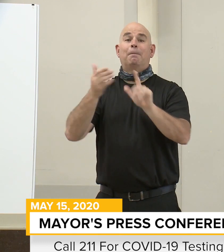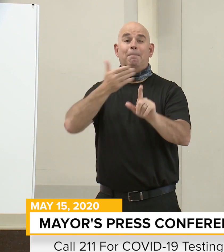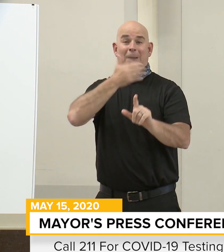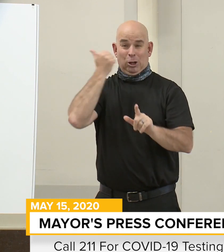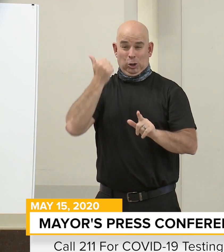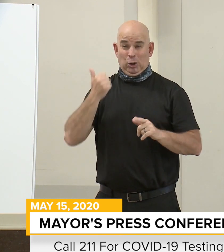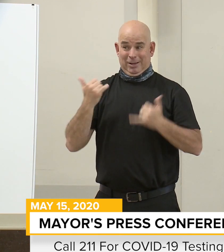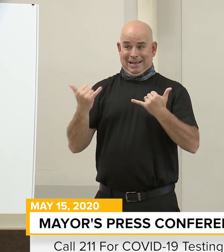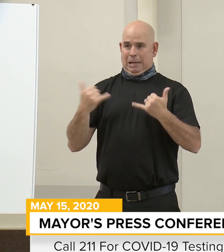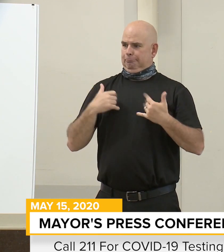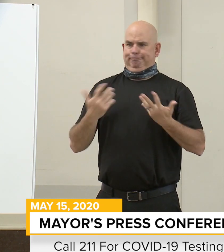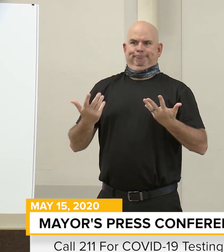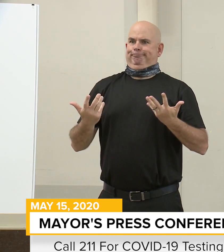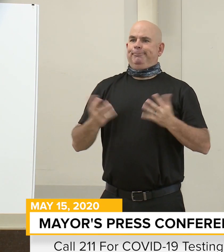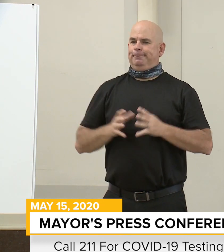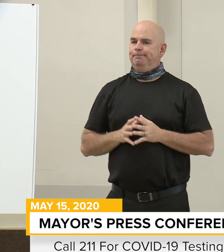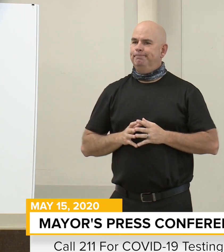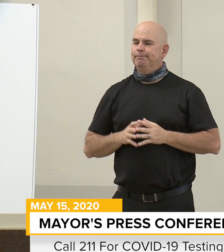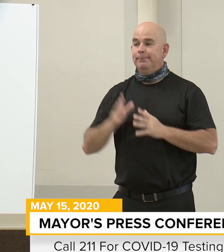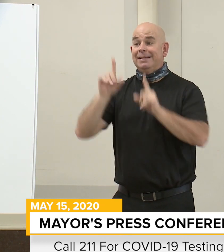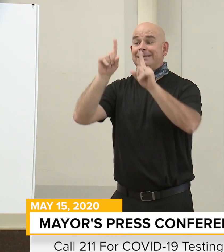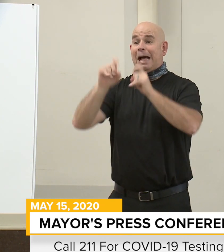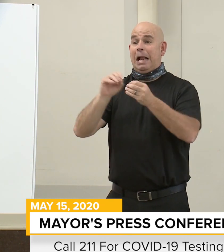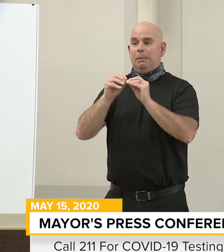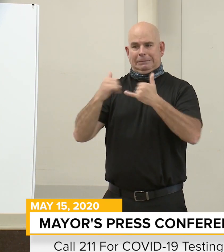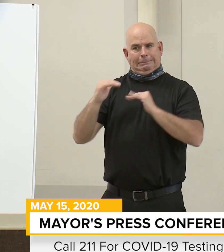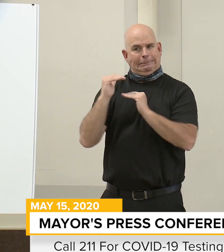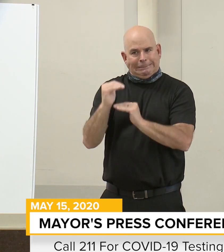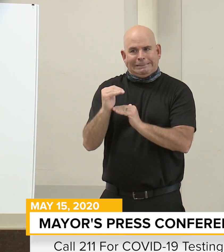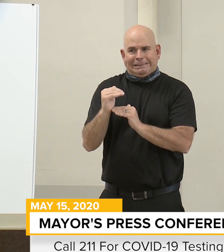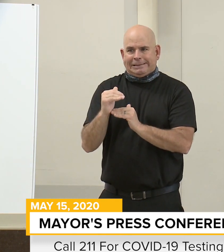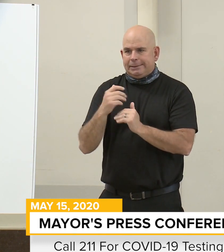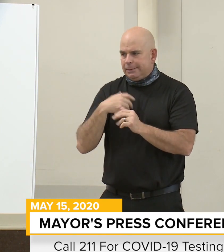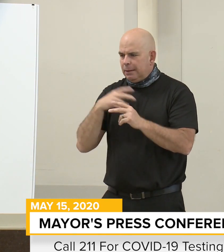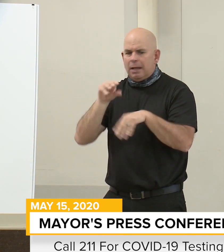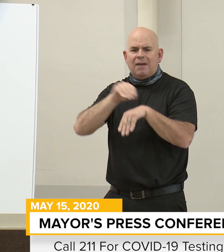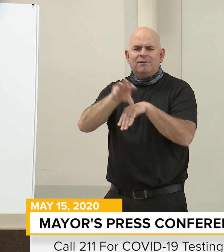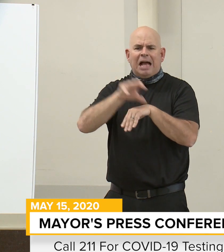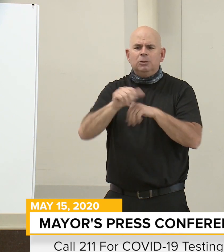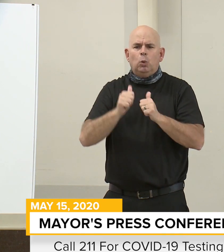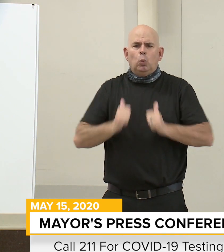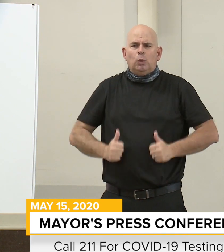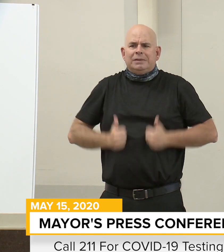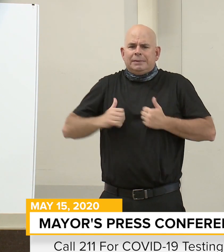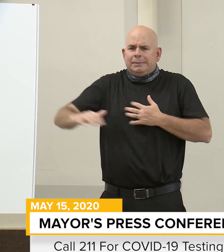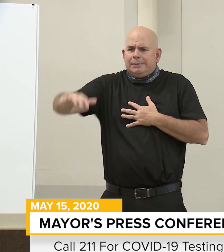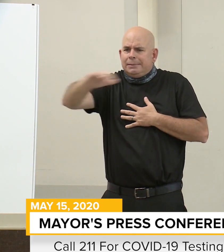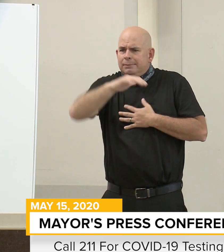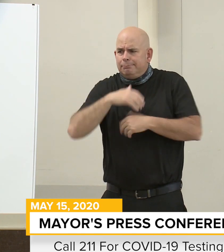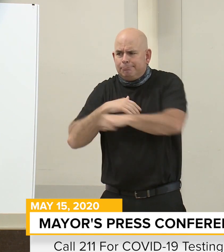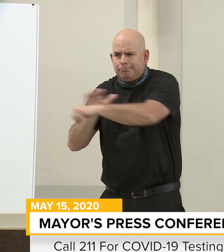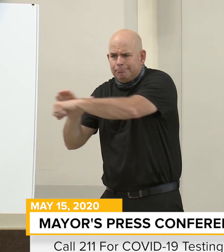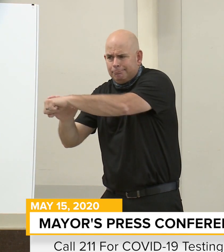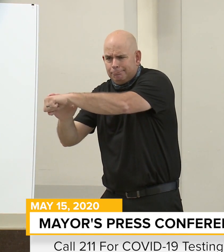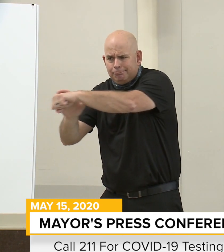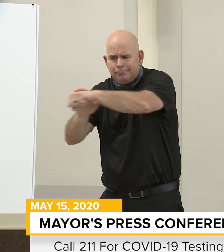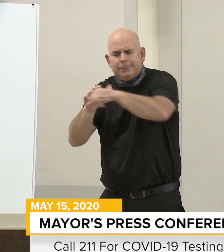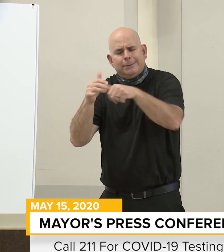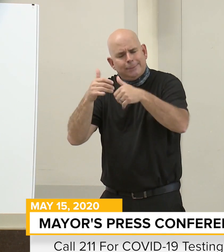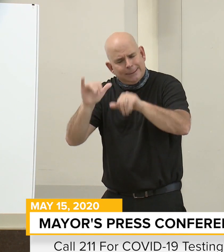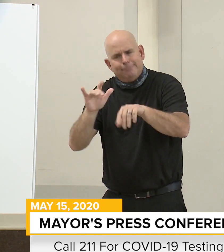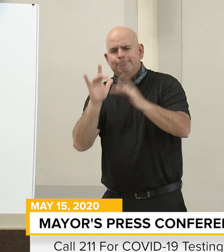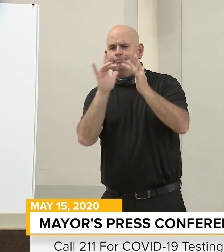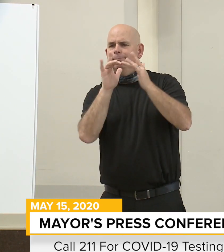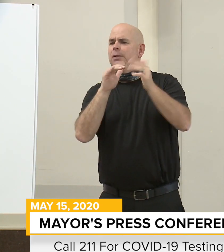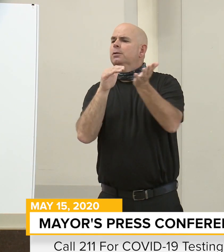remains very limited. We still advise residents to call their primary care physician or, in the event that you don't have a primary care